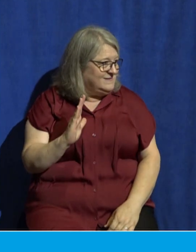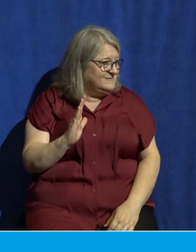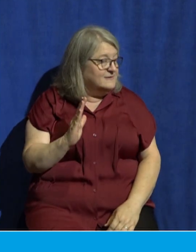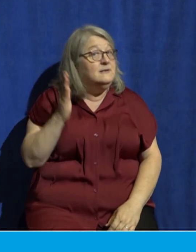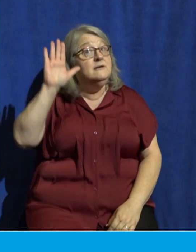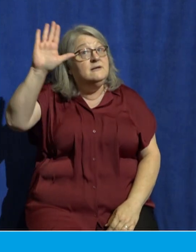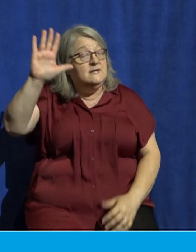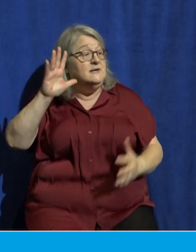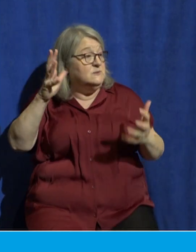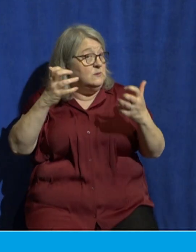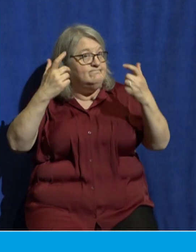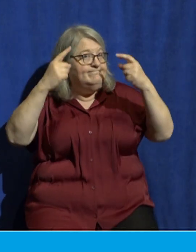purposes